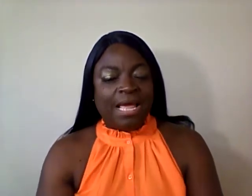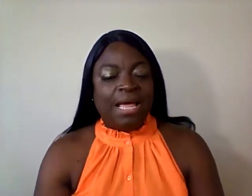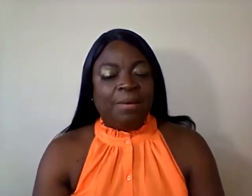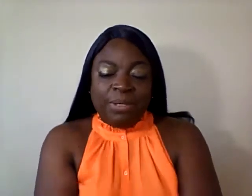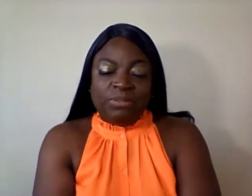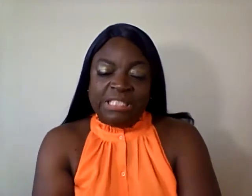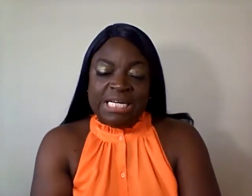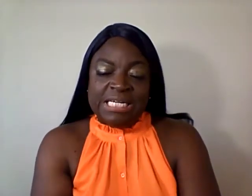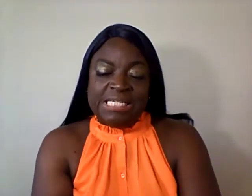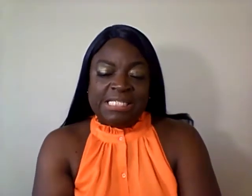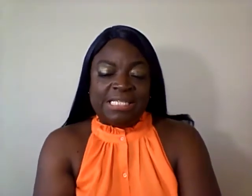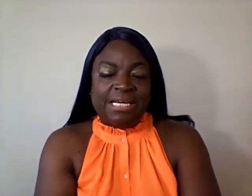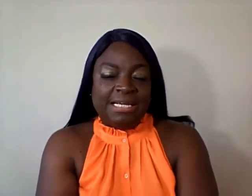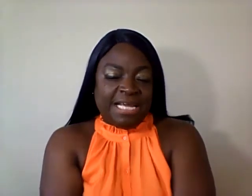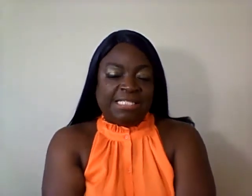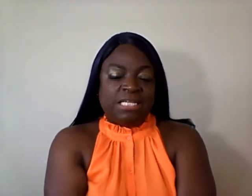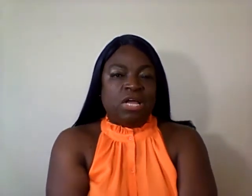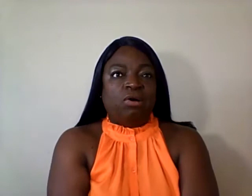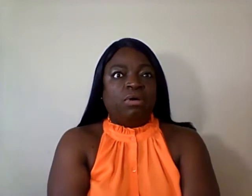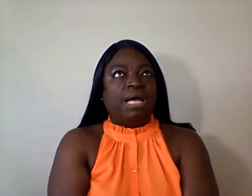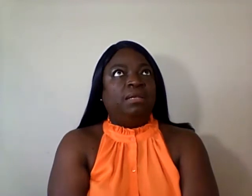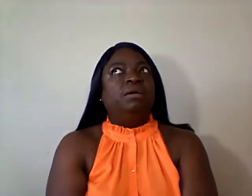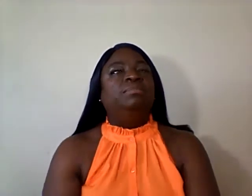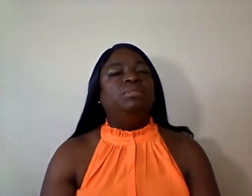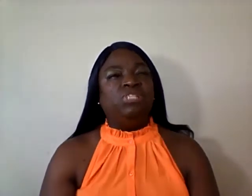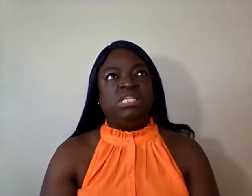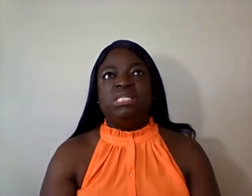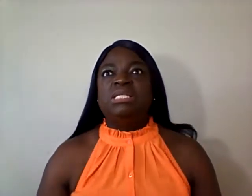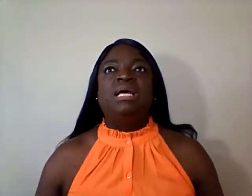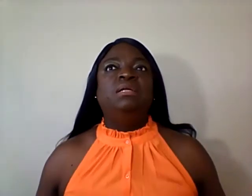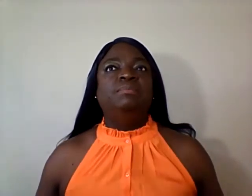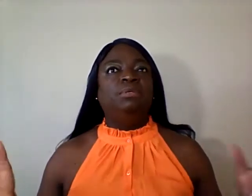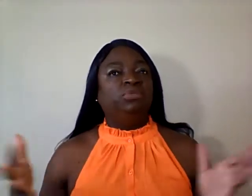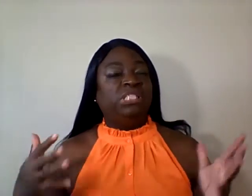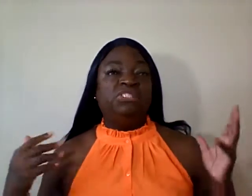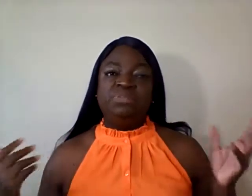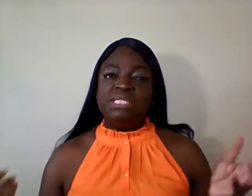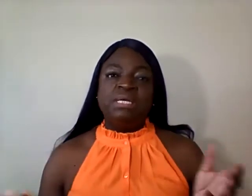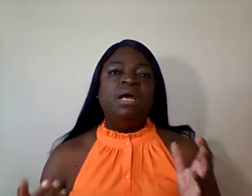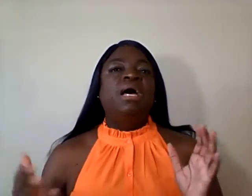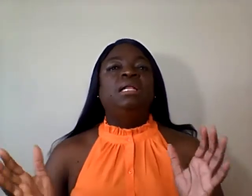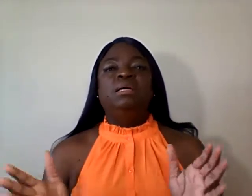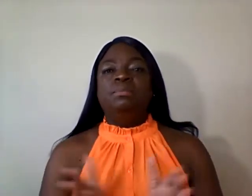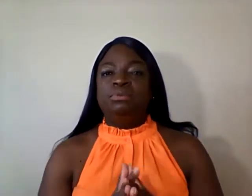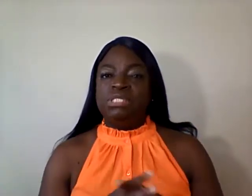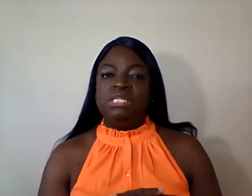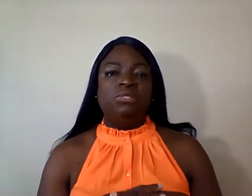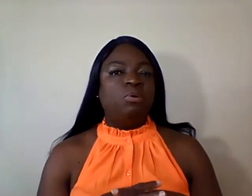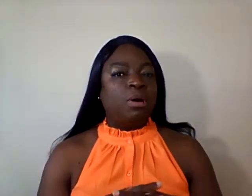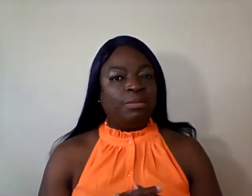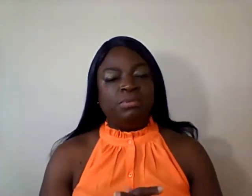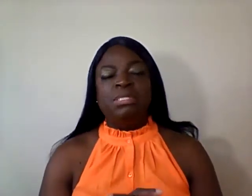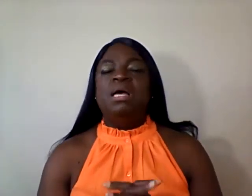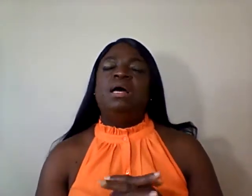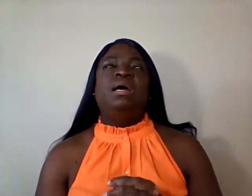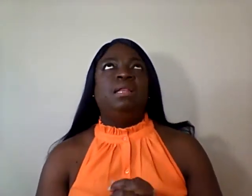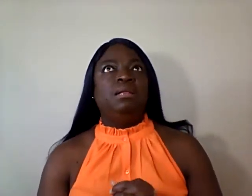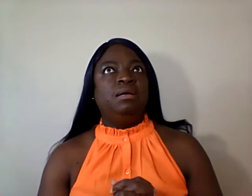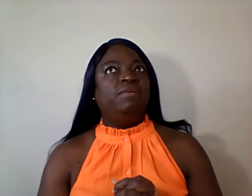Blue cheese. Yes or no? I love blue cheese. I love blue cheese dressing. I love blue cheese crumbles. I love